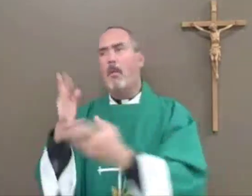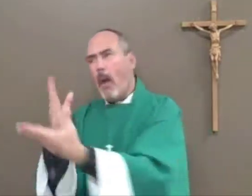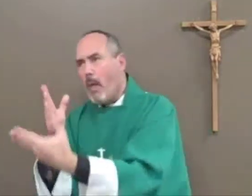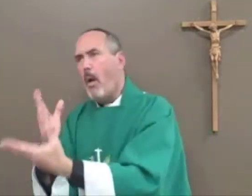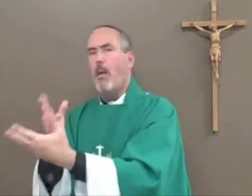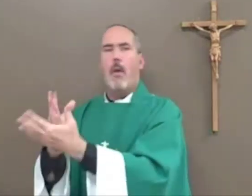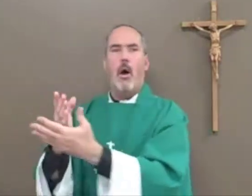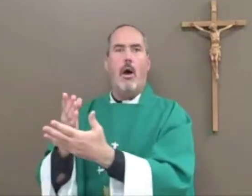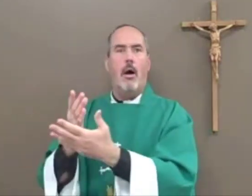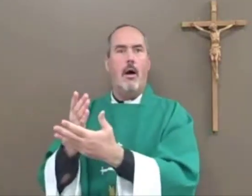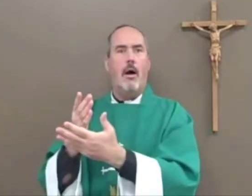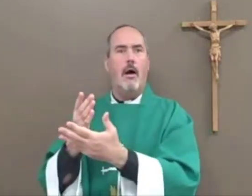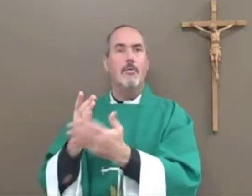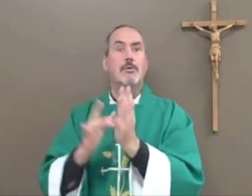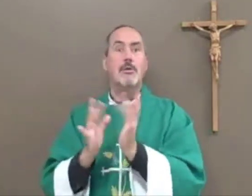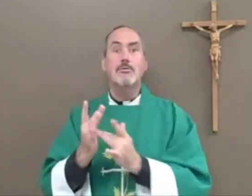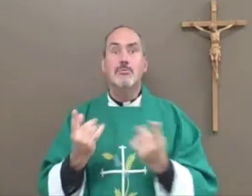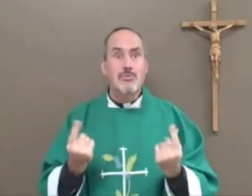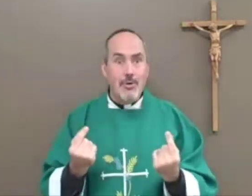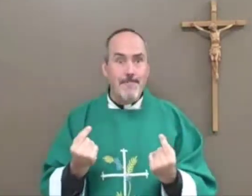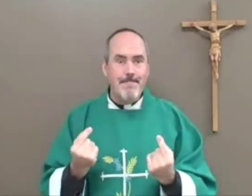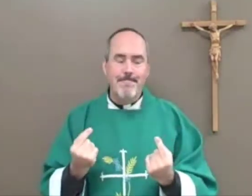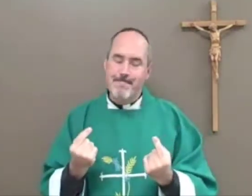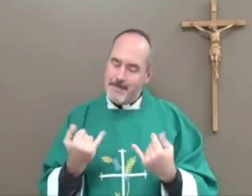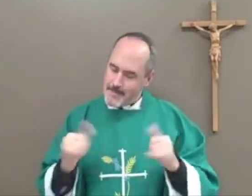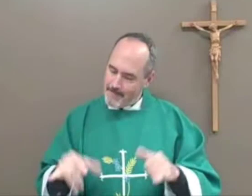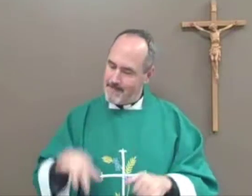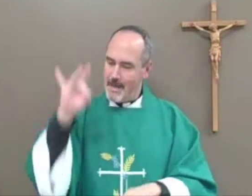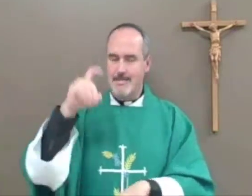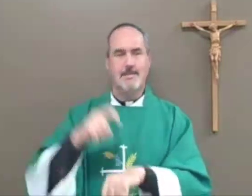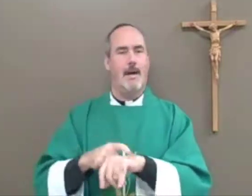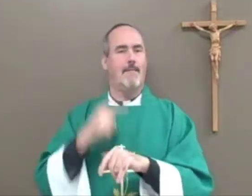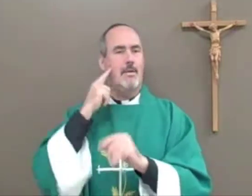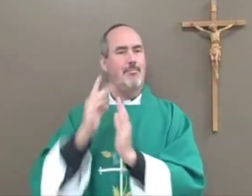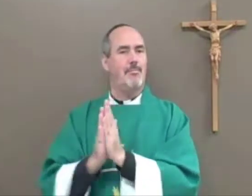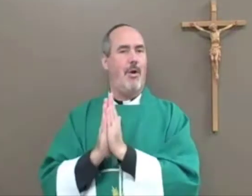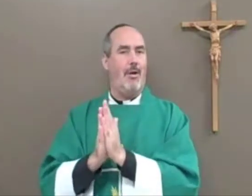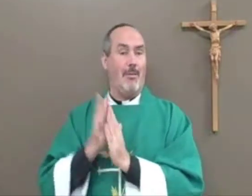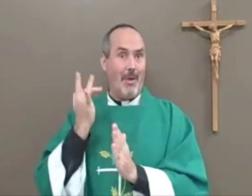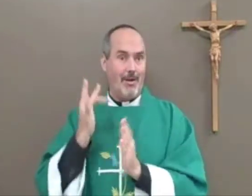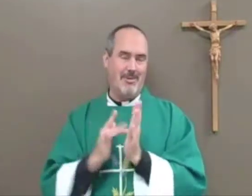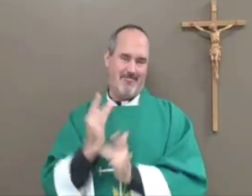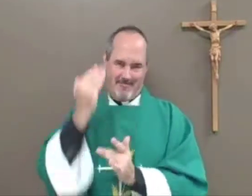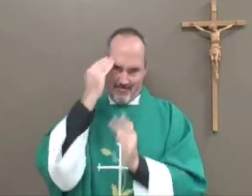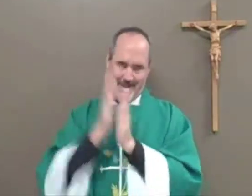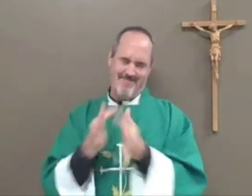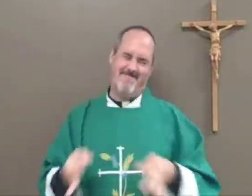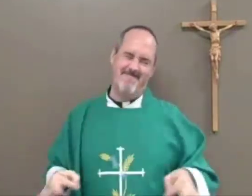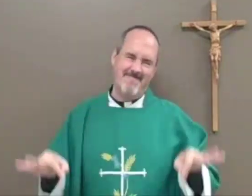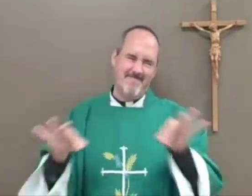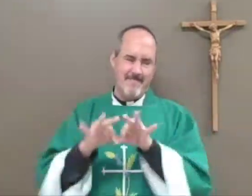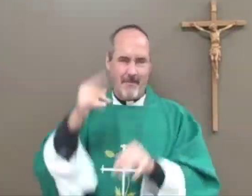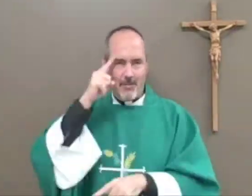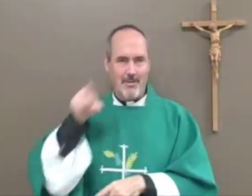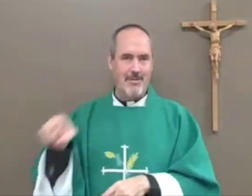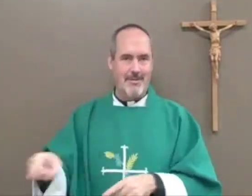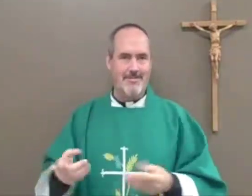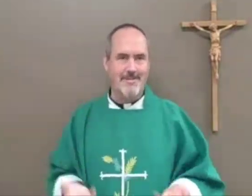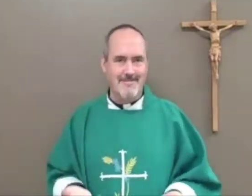busy he was traveling around, doing his teachings, yet he still found time every day to pray, because he knew that it was